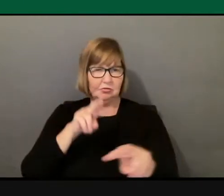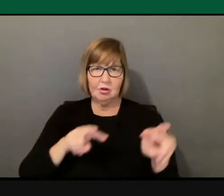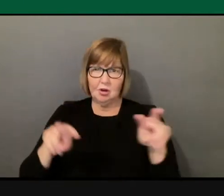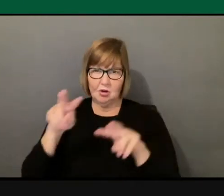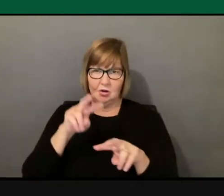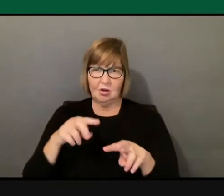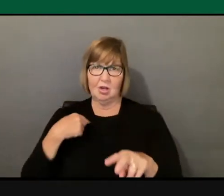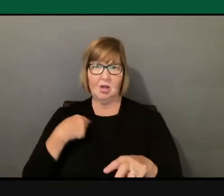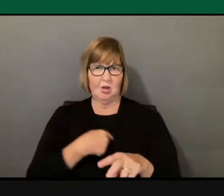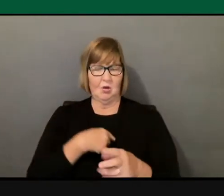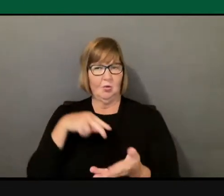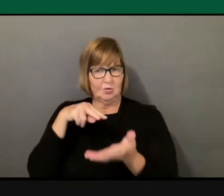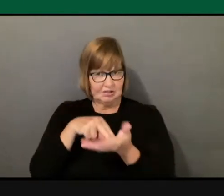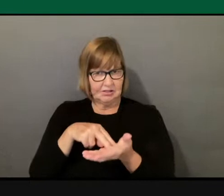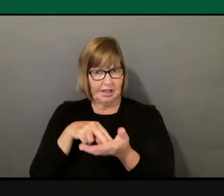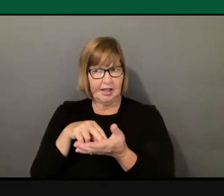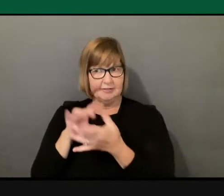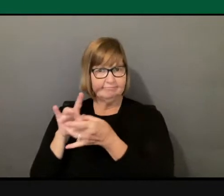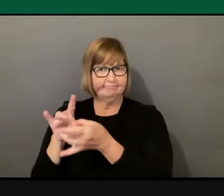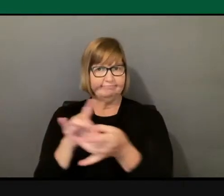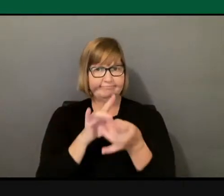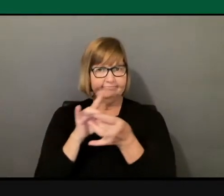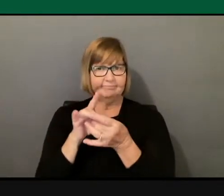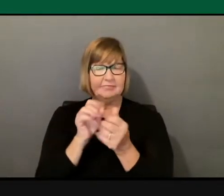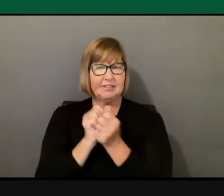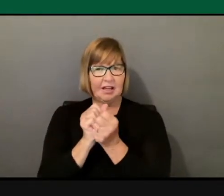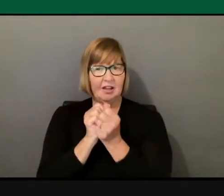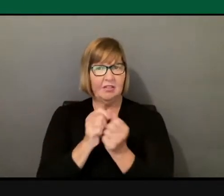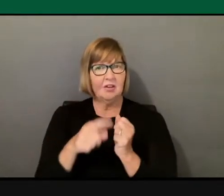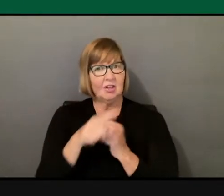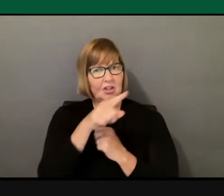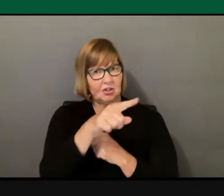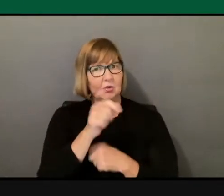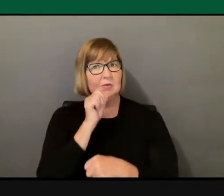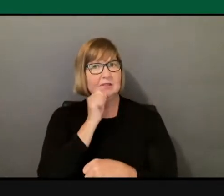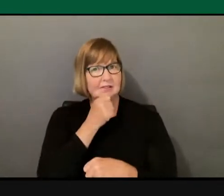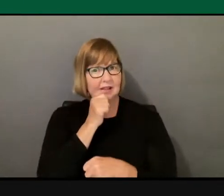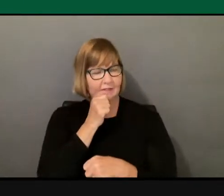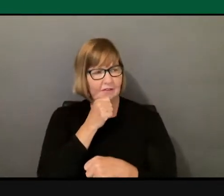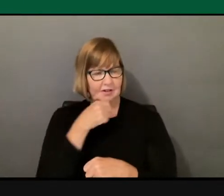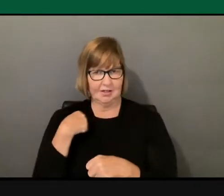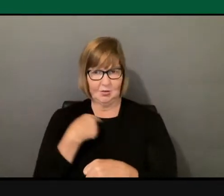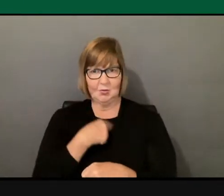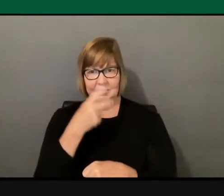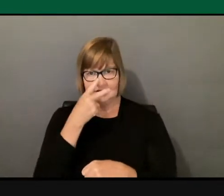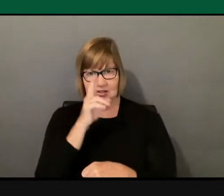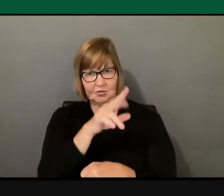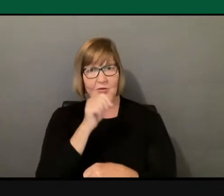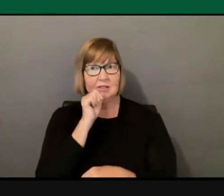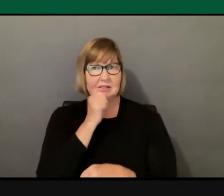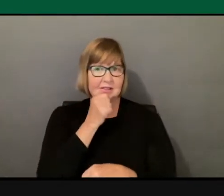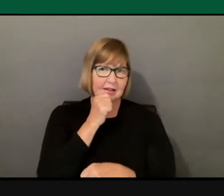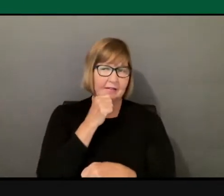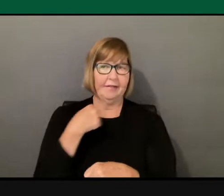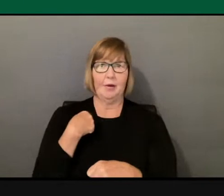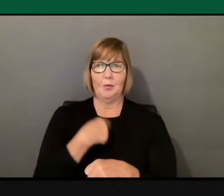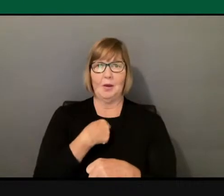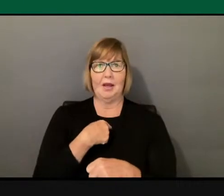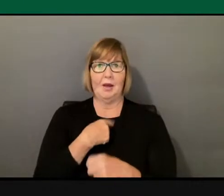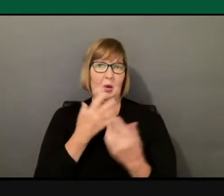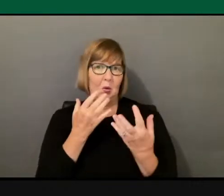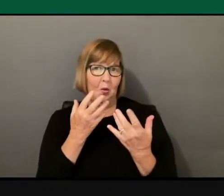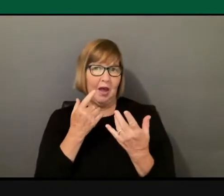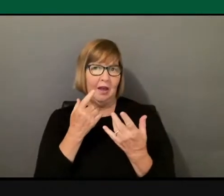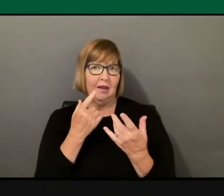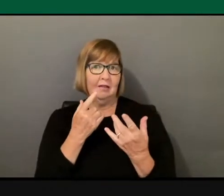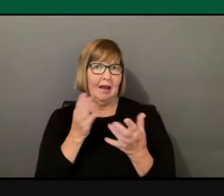stand in solidarity with you. You are suffering. We see your suffering. We're not going to wait for you to say this is what we need.